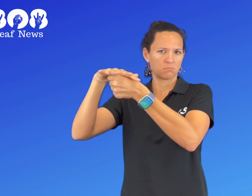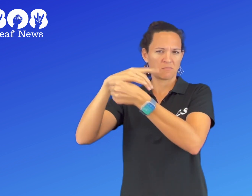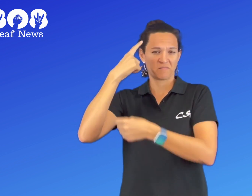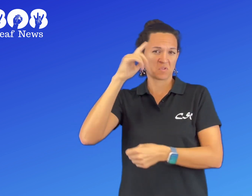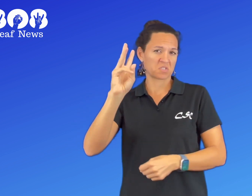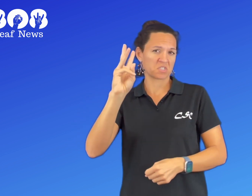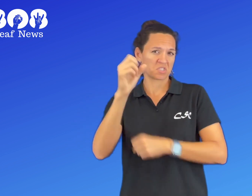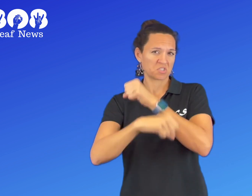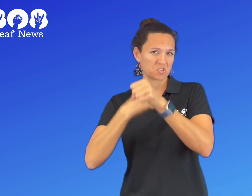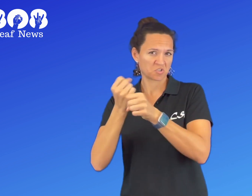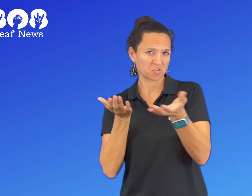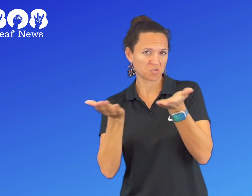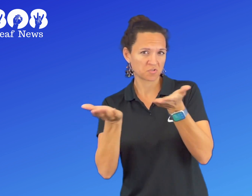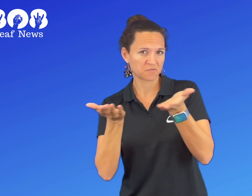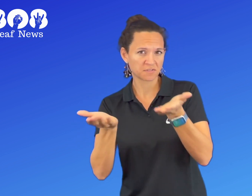has 16 years of service.